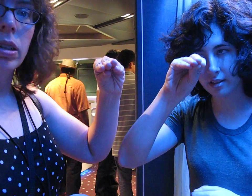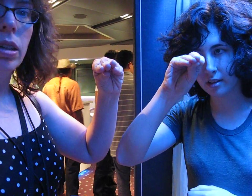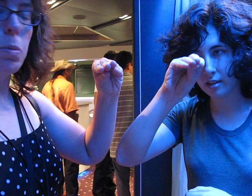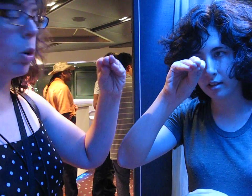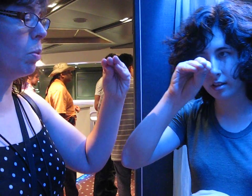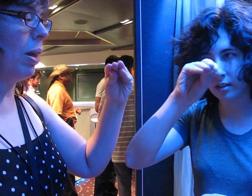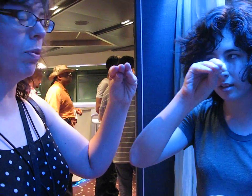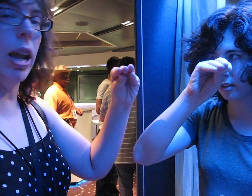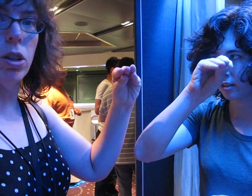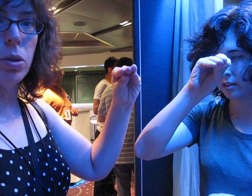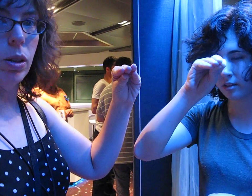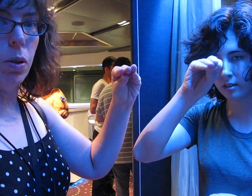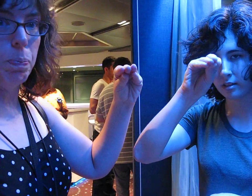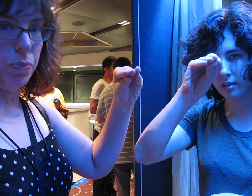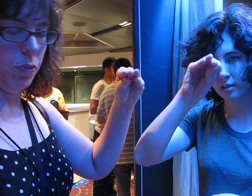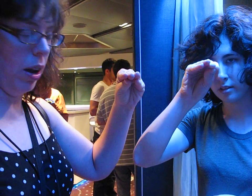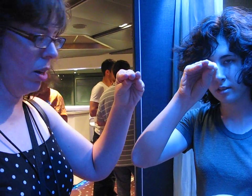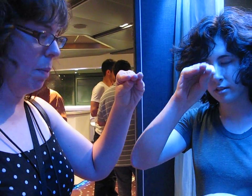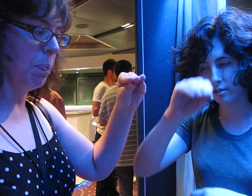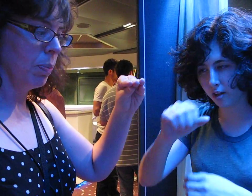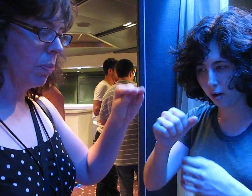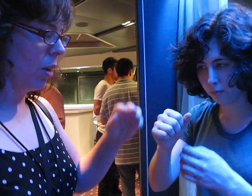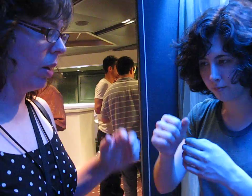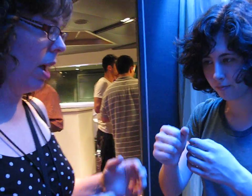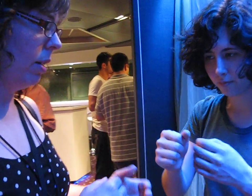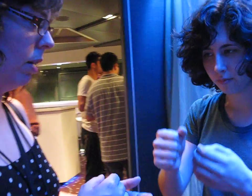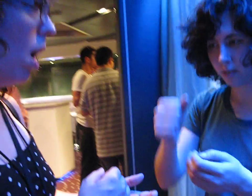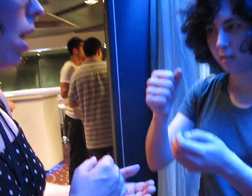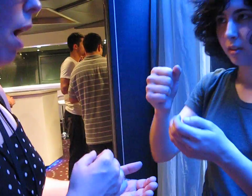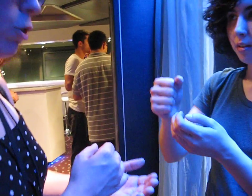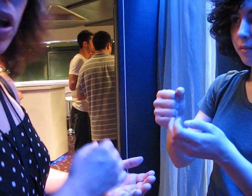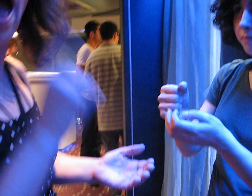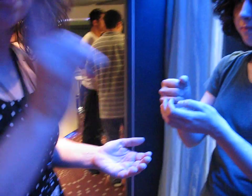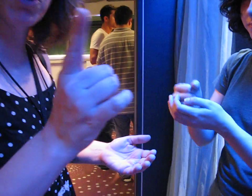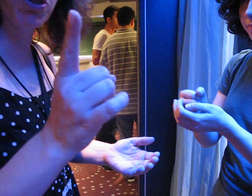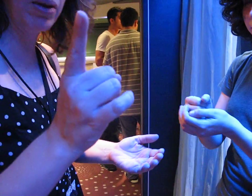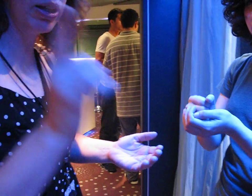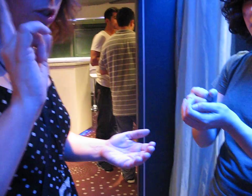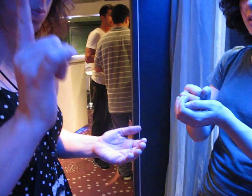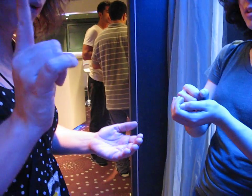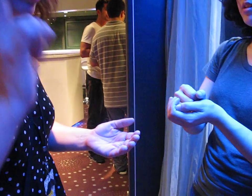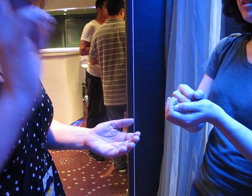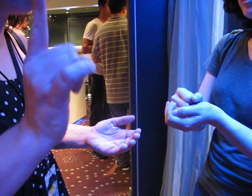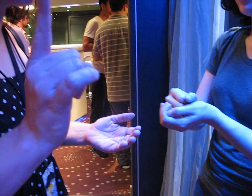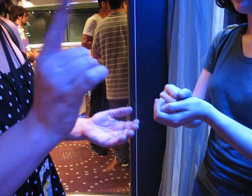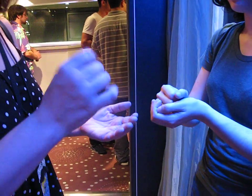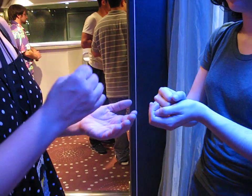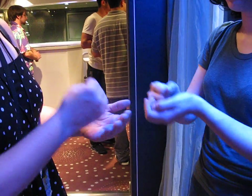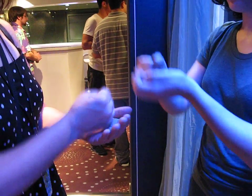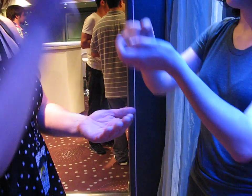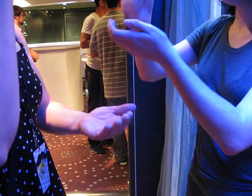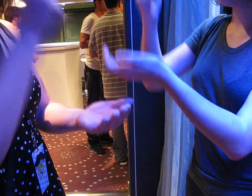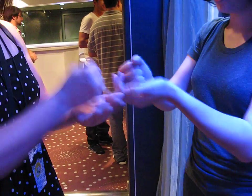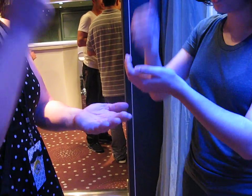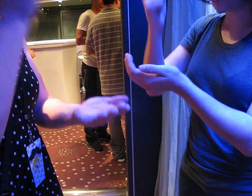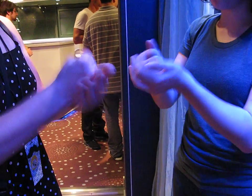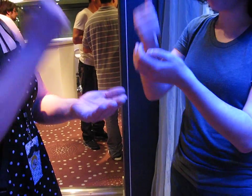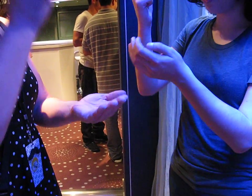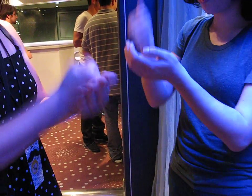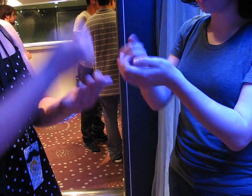I'm doing it with my left hand, so it's a little fucked up. Okay. Duck, duck. After three. is important. After three. One, two, three.